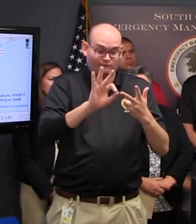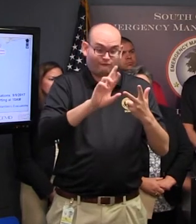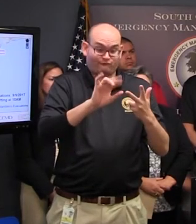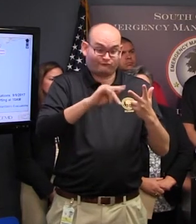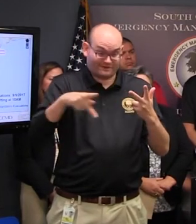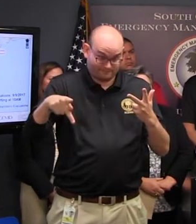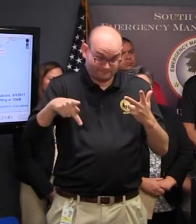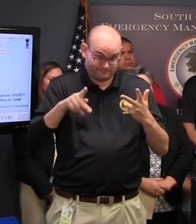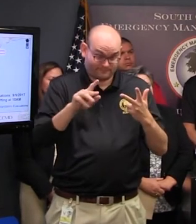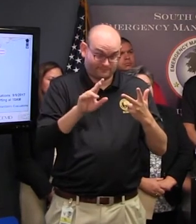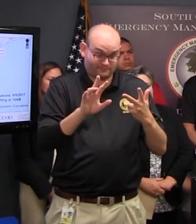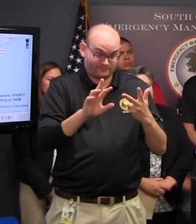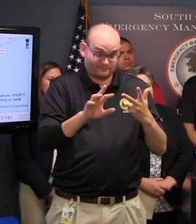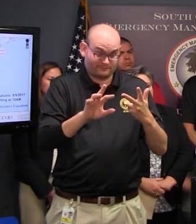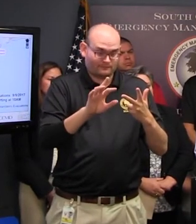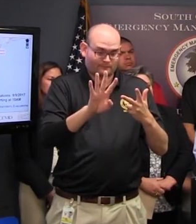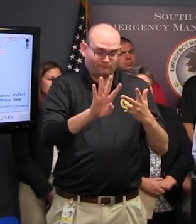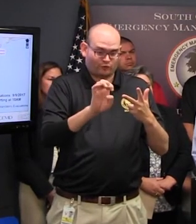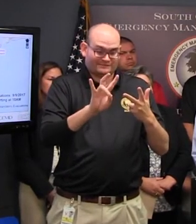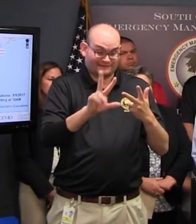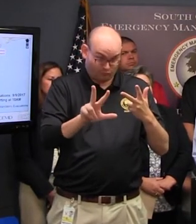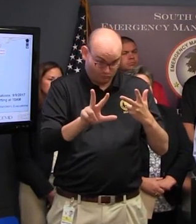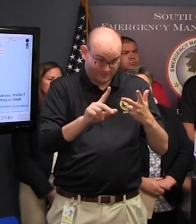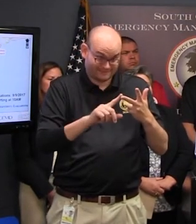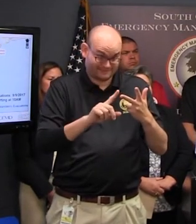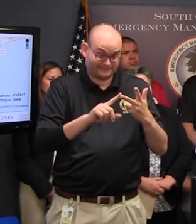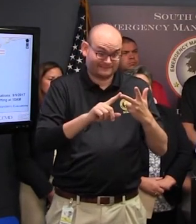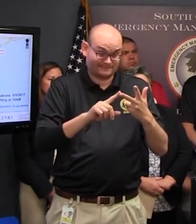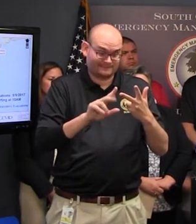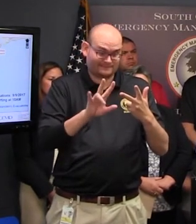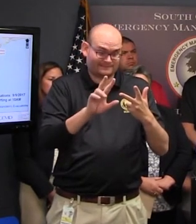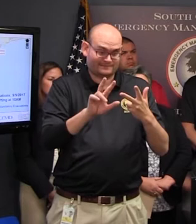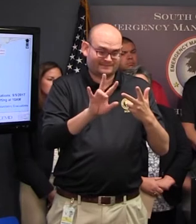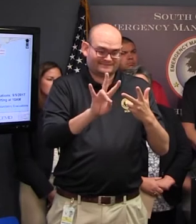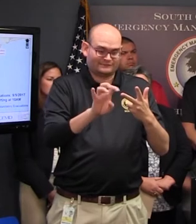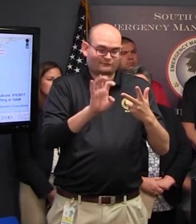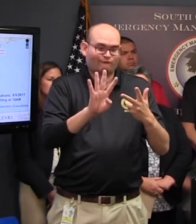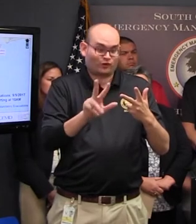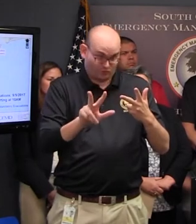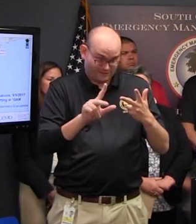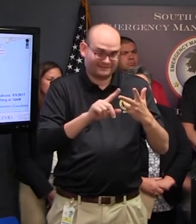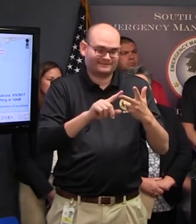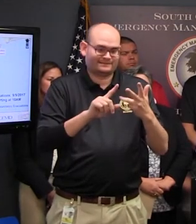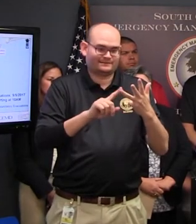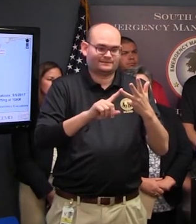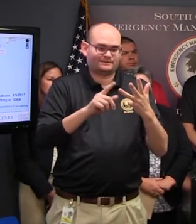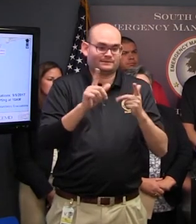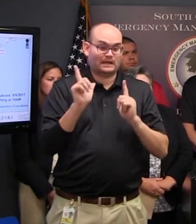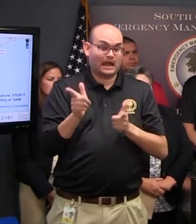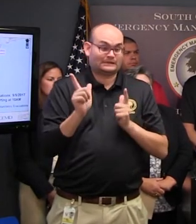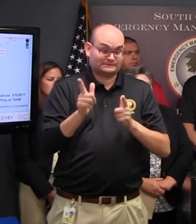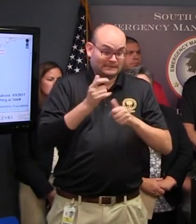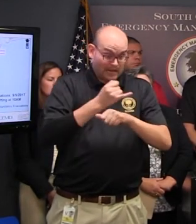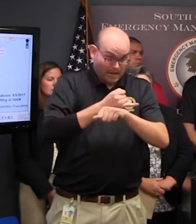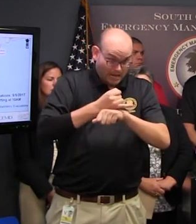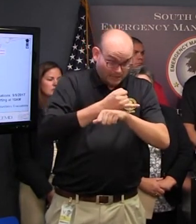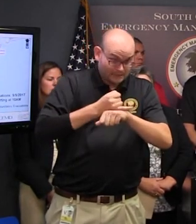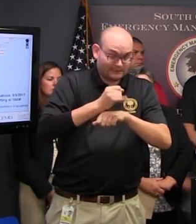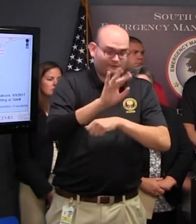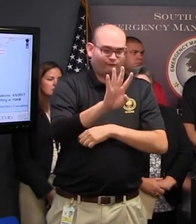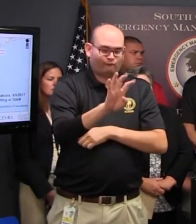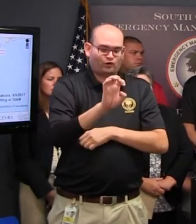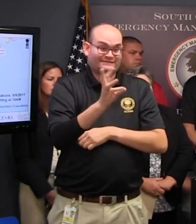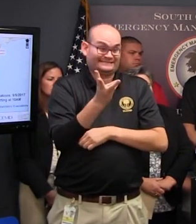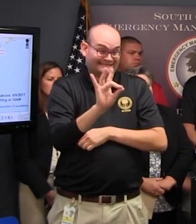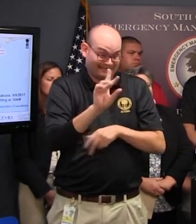Harbor Island 105, Hunting Island 168 people, Hilton Head Island 42